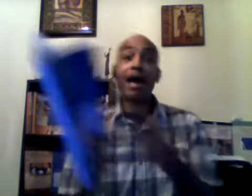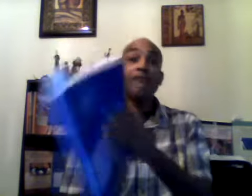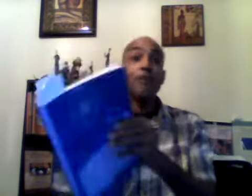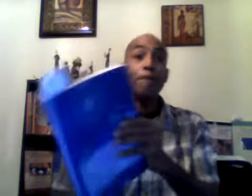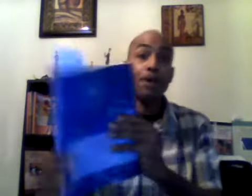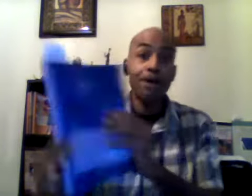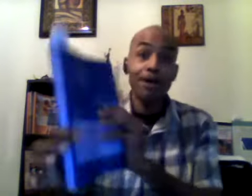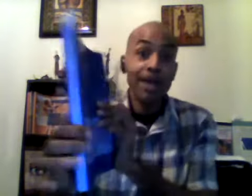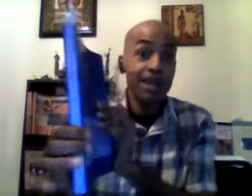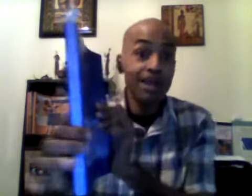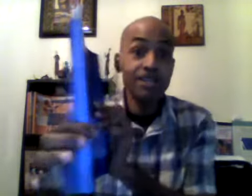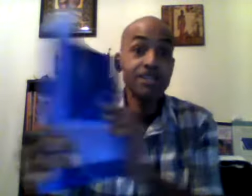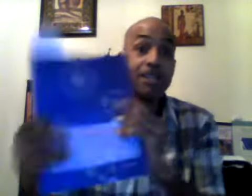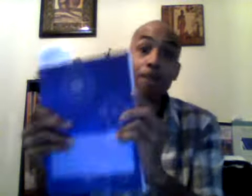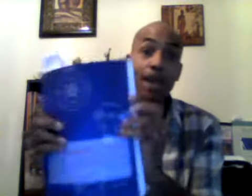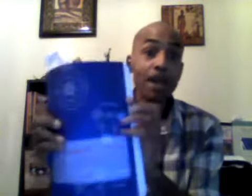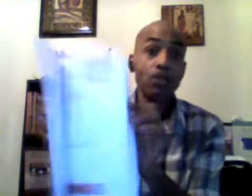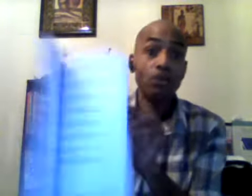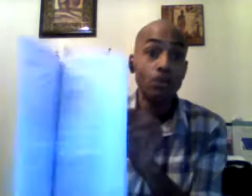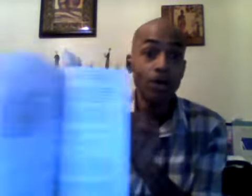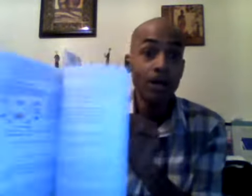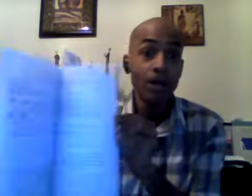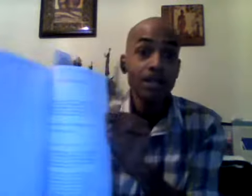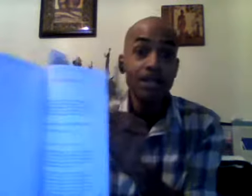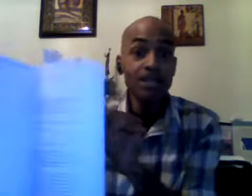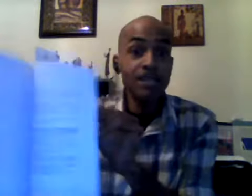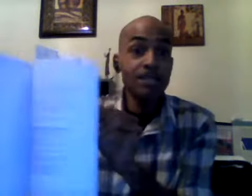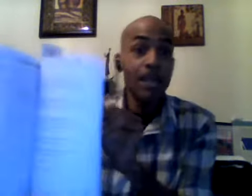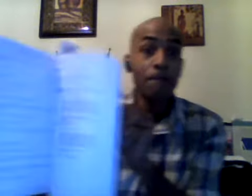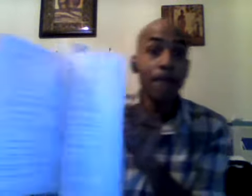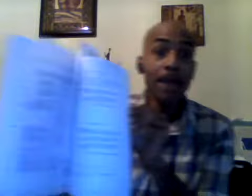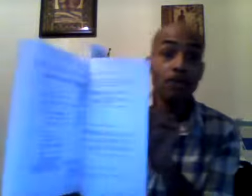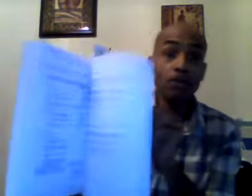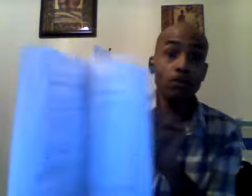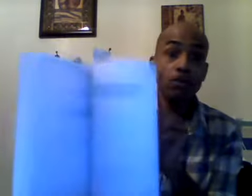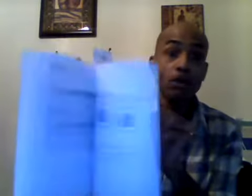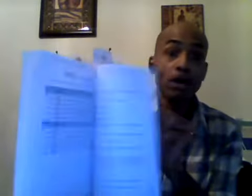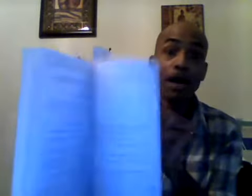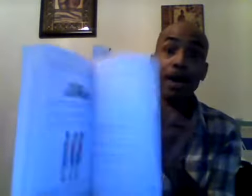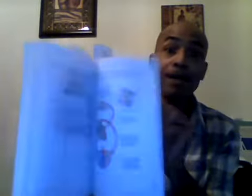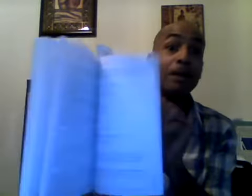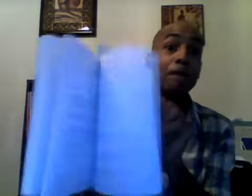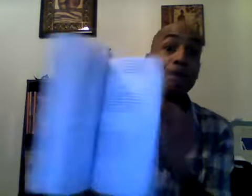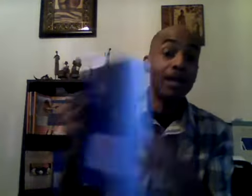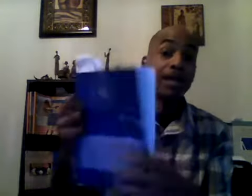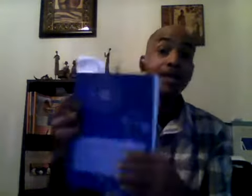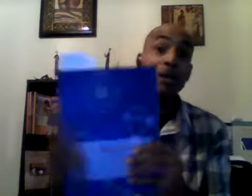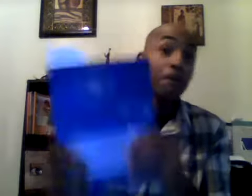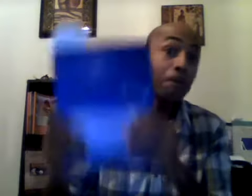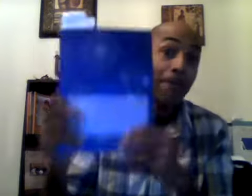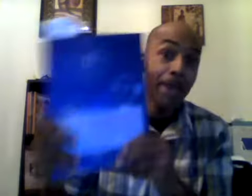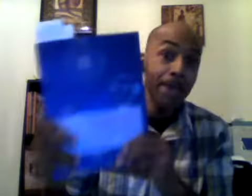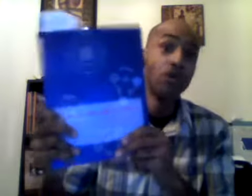have a book and this is a manual this is a manual a complete manual